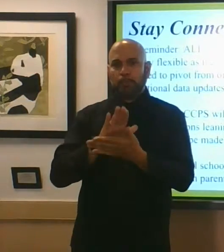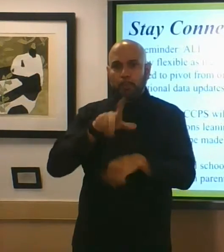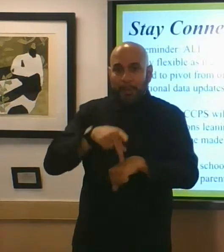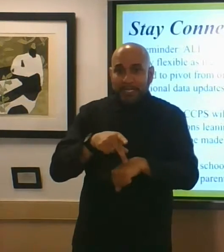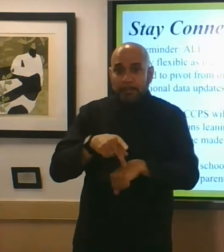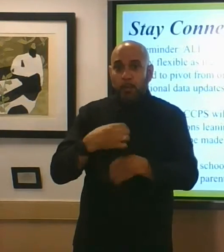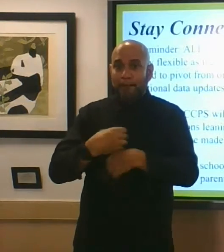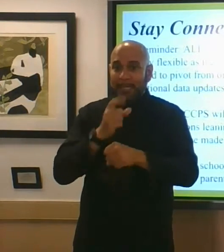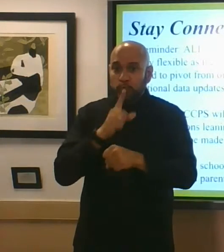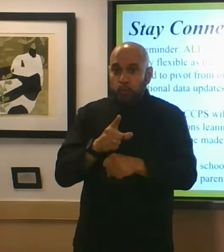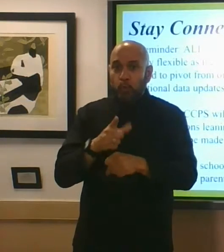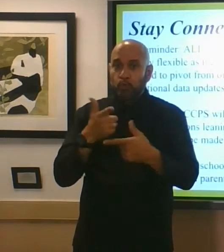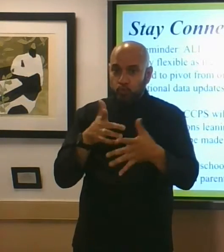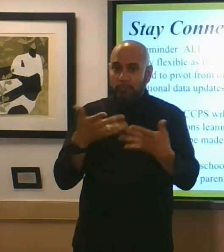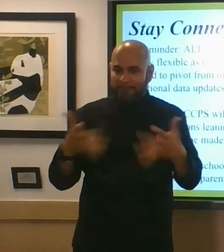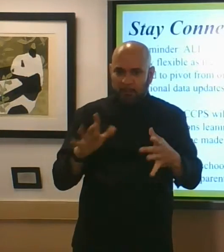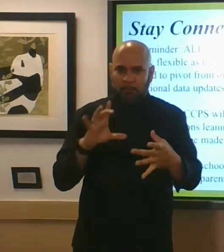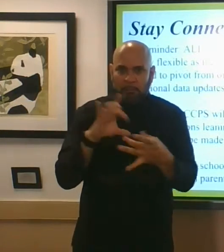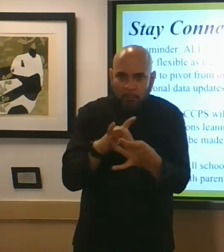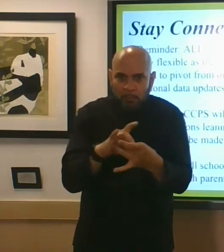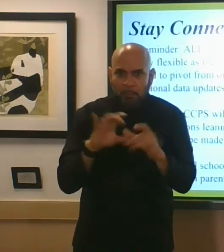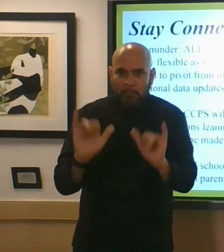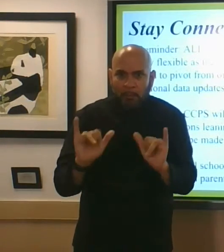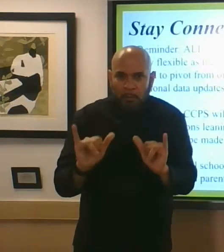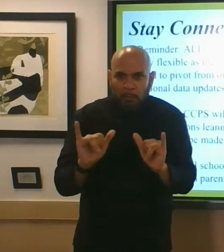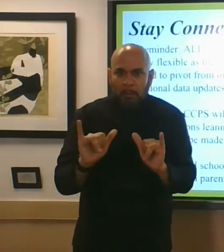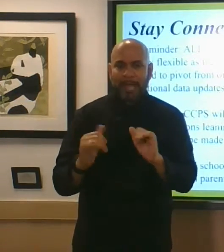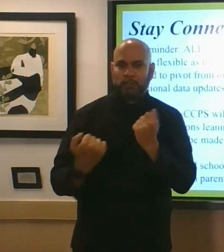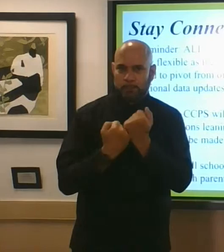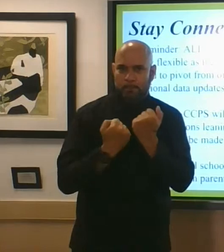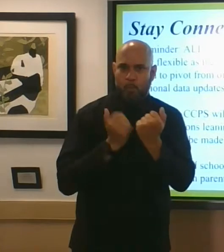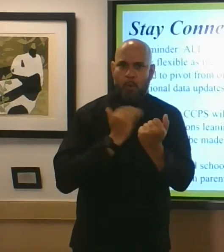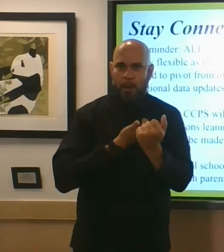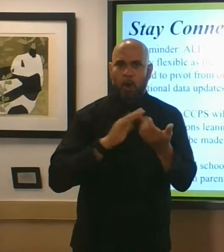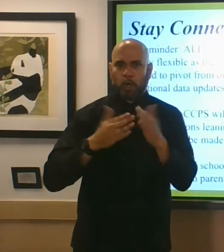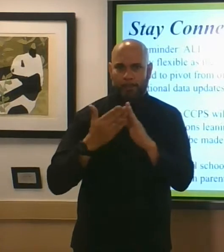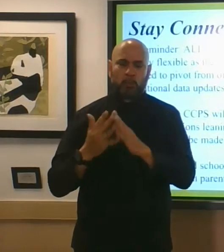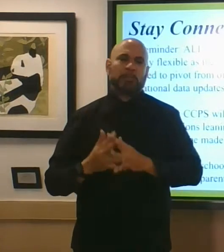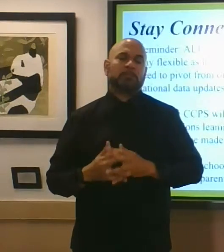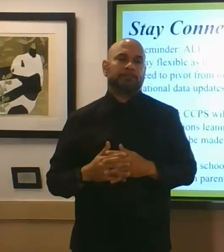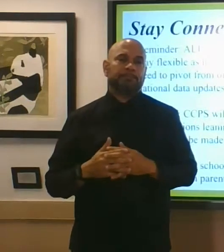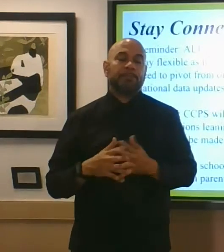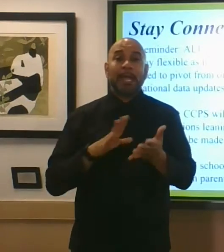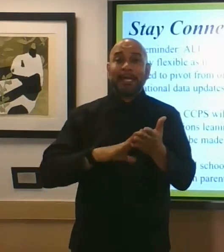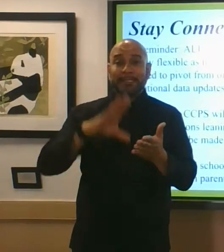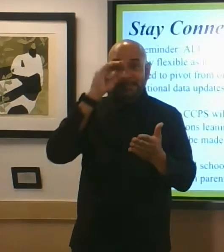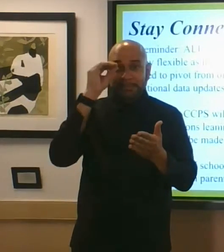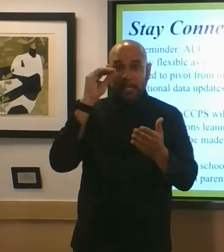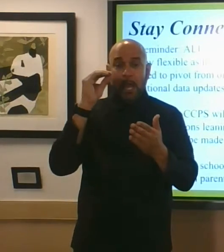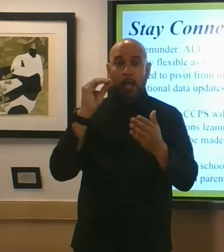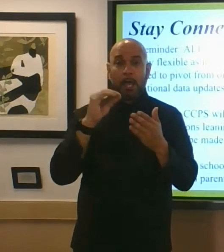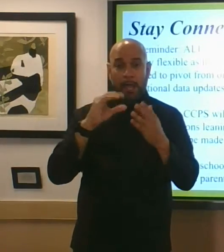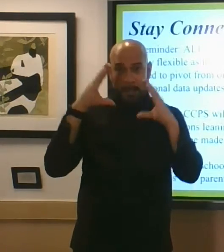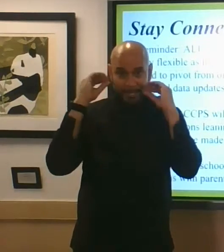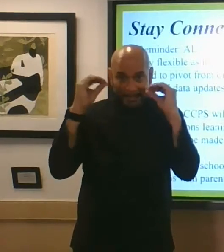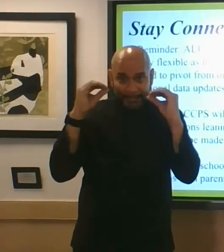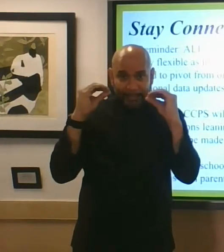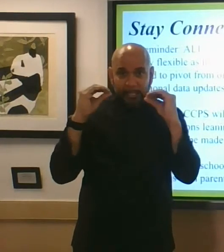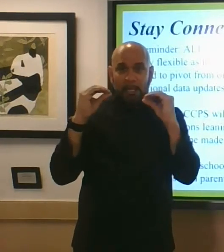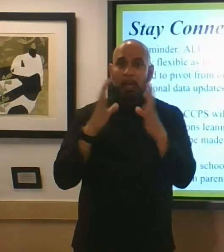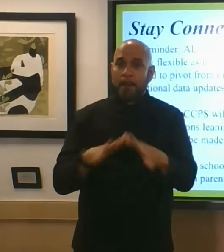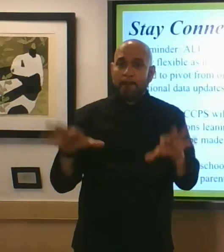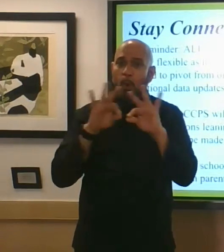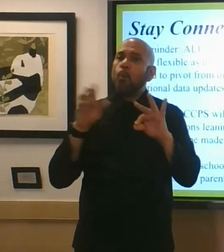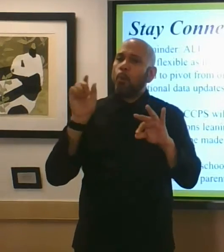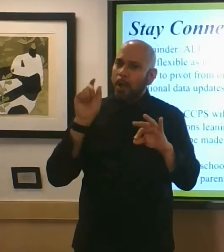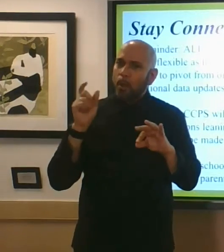to engage you to support our communities teaching and learning is important and we're going to do that but